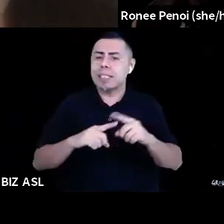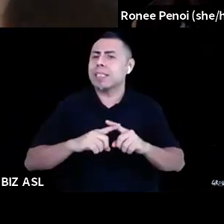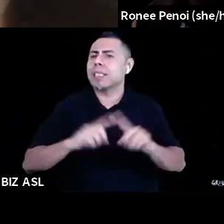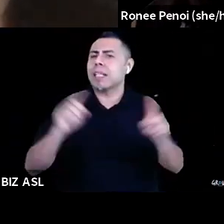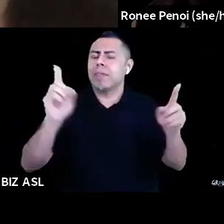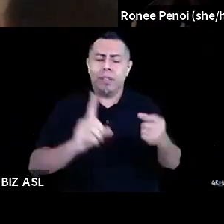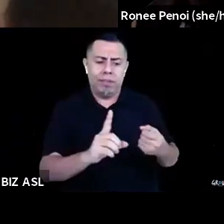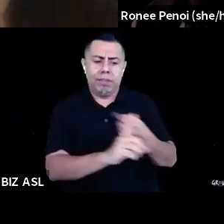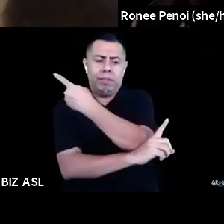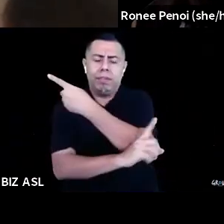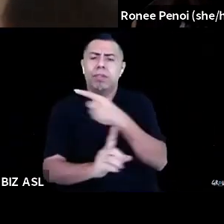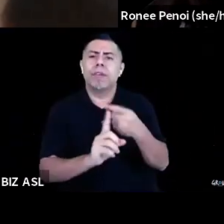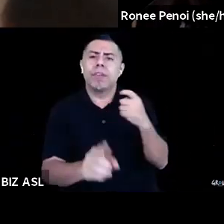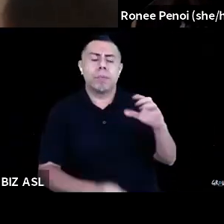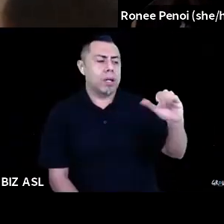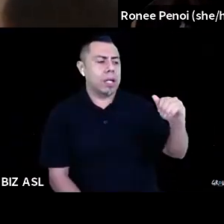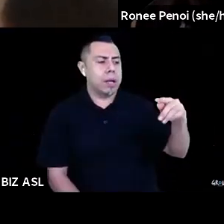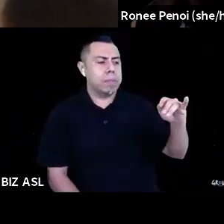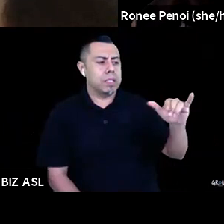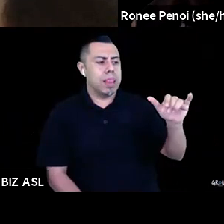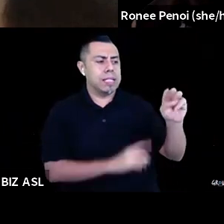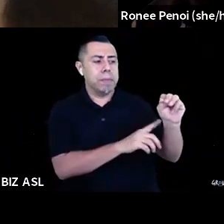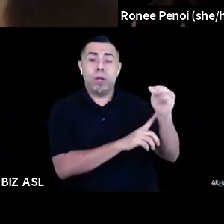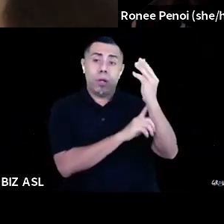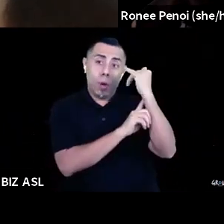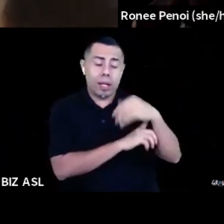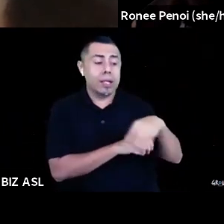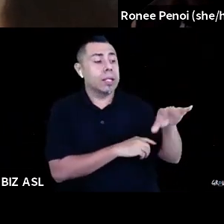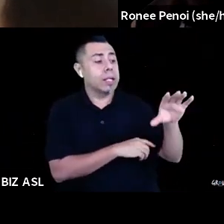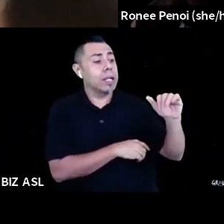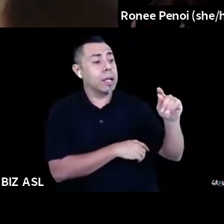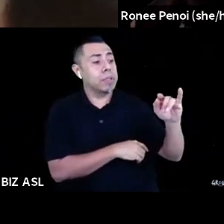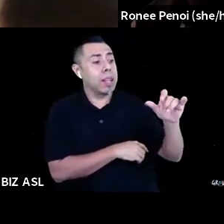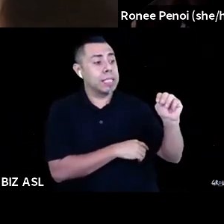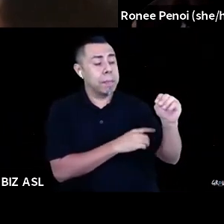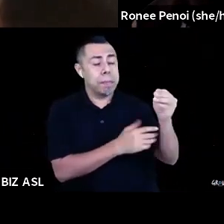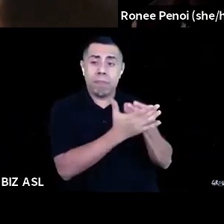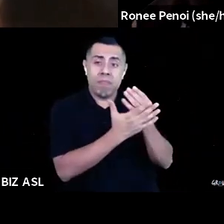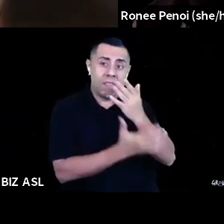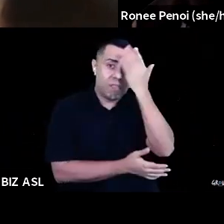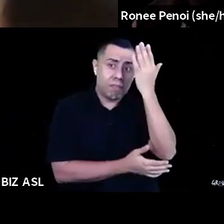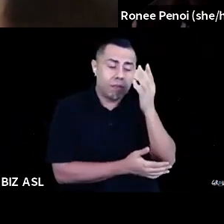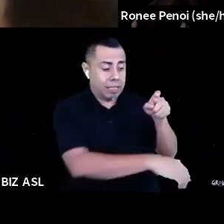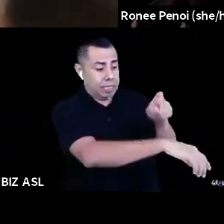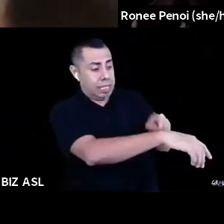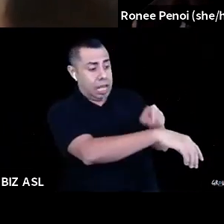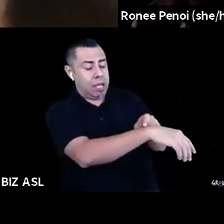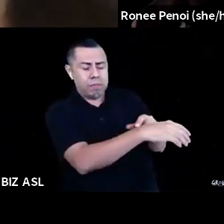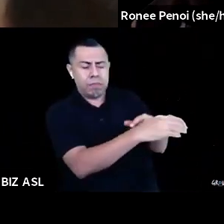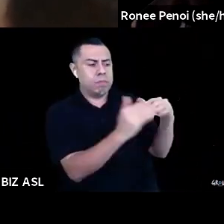time where time equals money equals productivity equals how can that turn into a product or like in the theater, right? I think of our 10